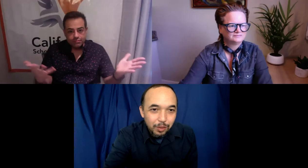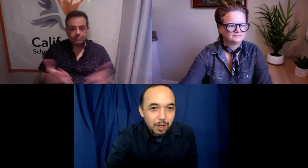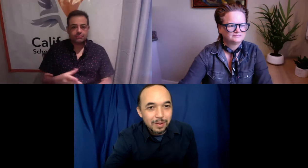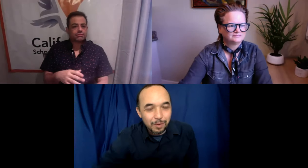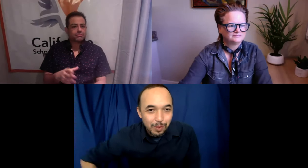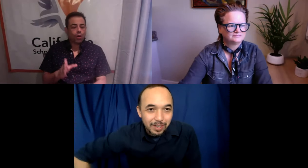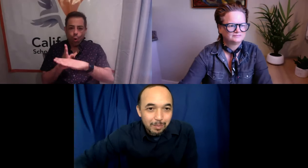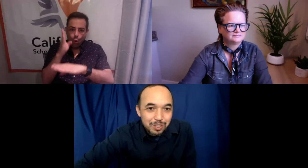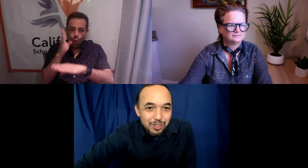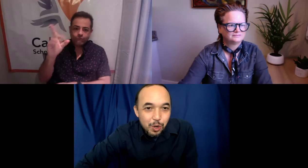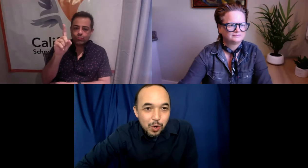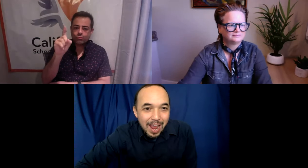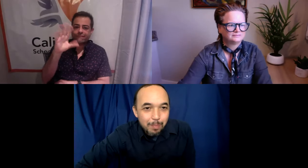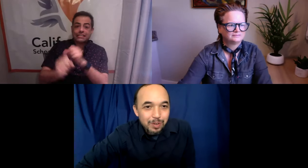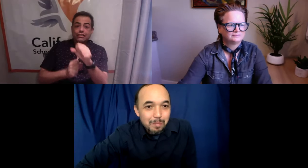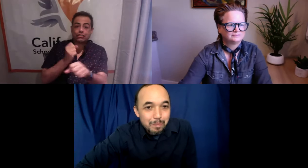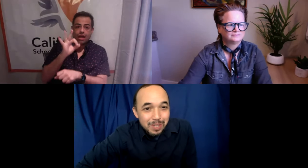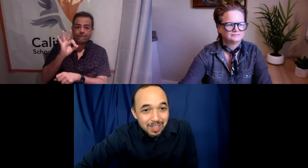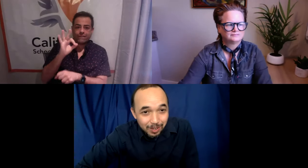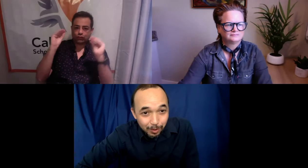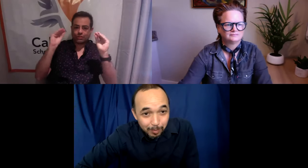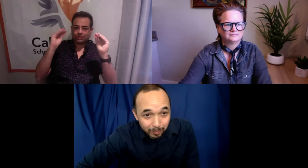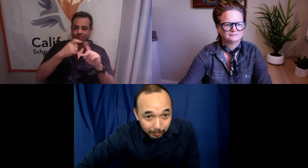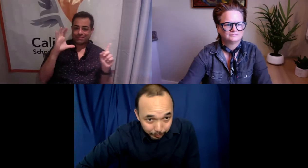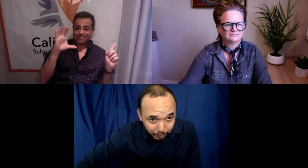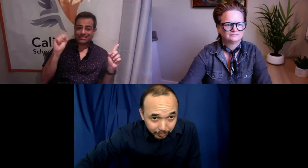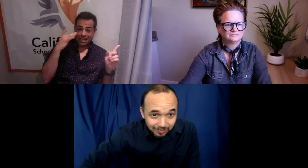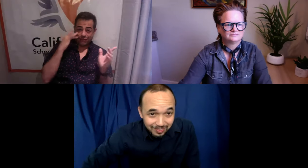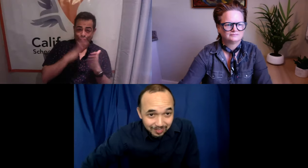hello everyone i am so happy to be here